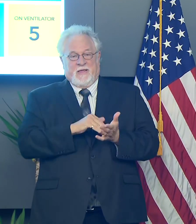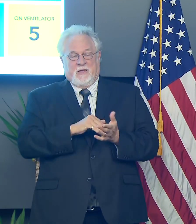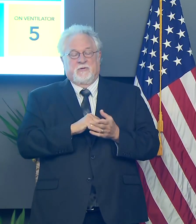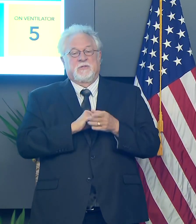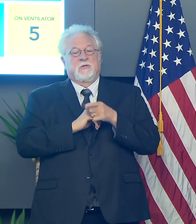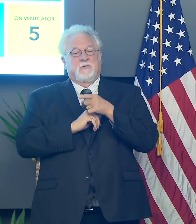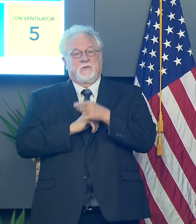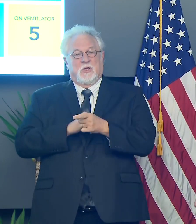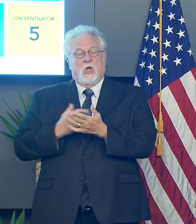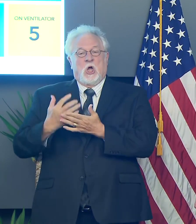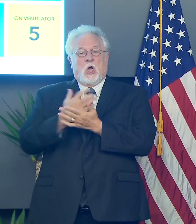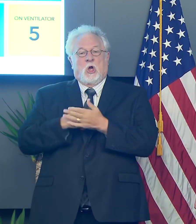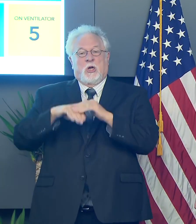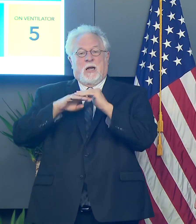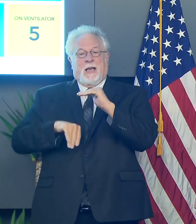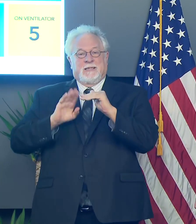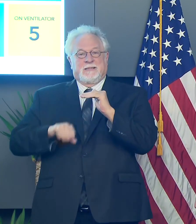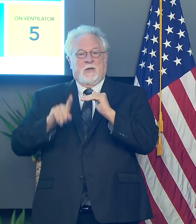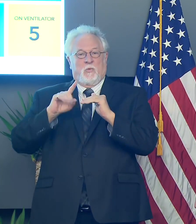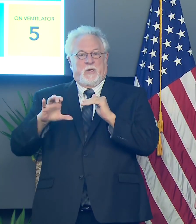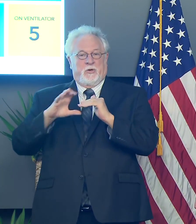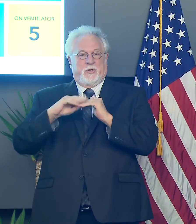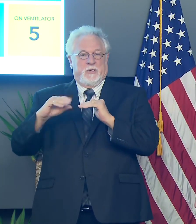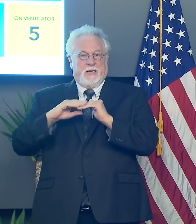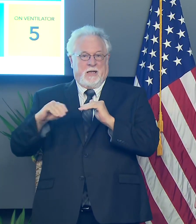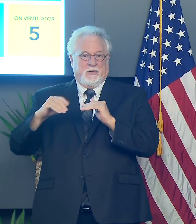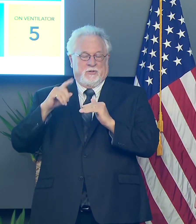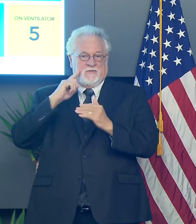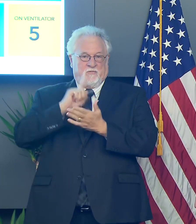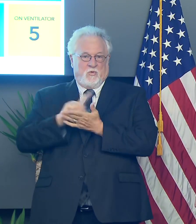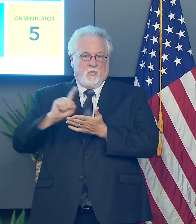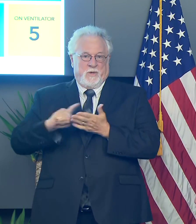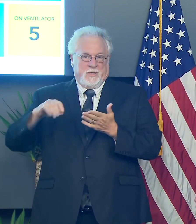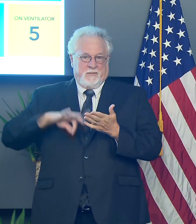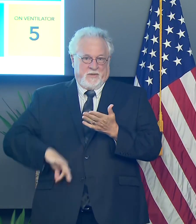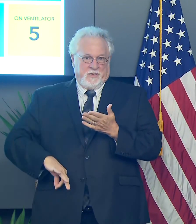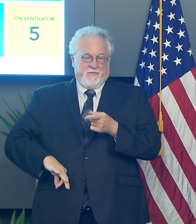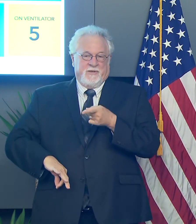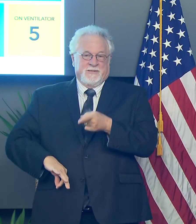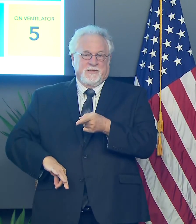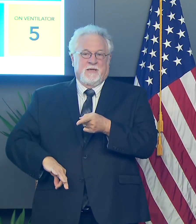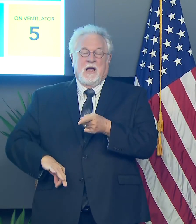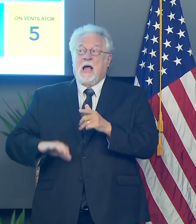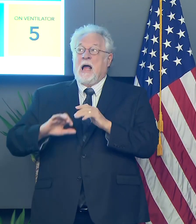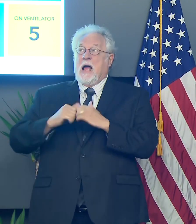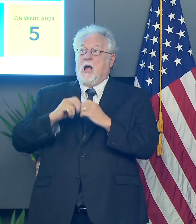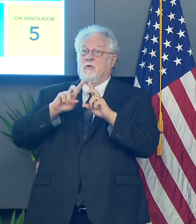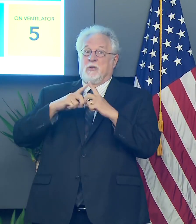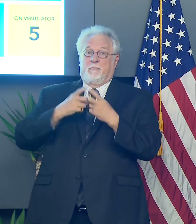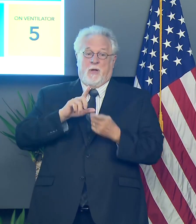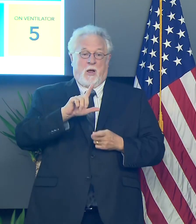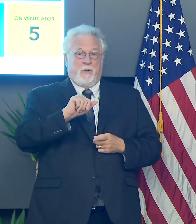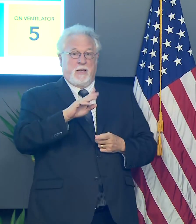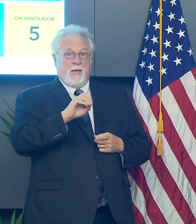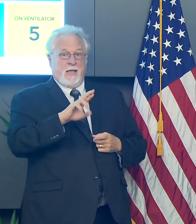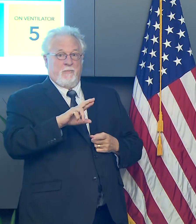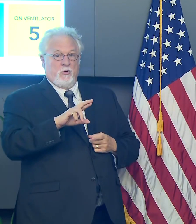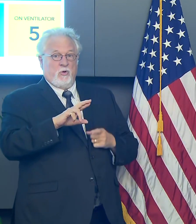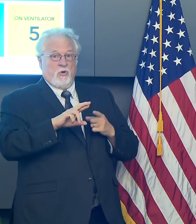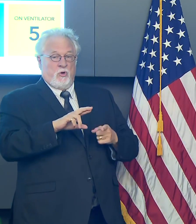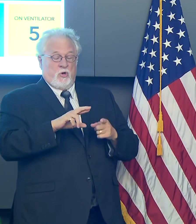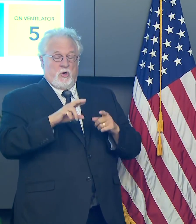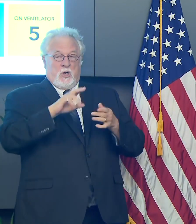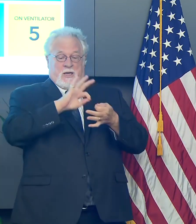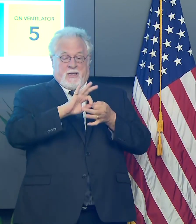those workers earned less than $100 in weekly benefits. And because of the way the Department of Labor is, uh,